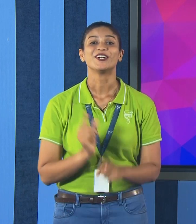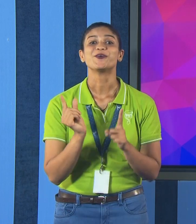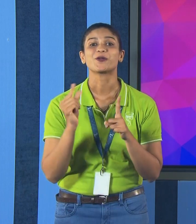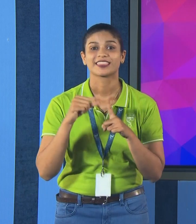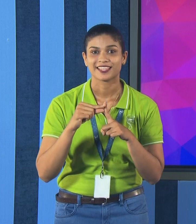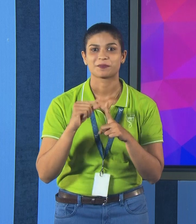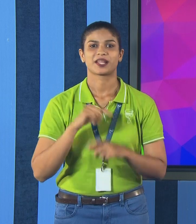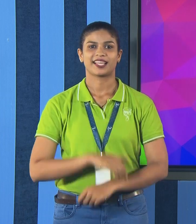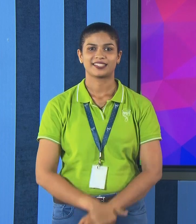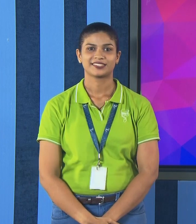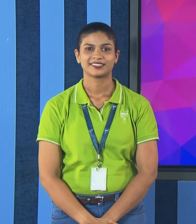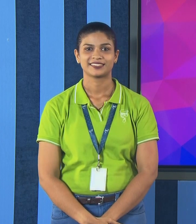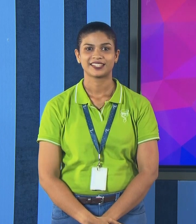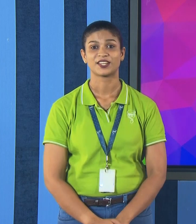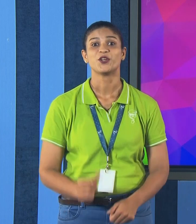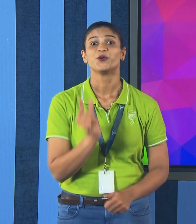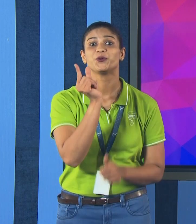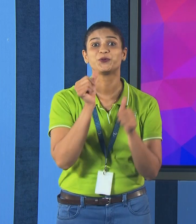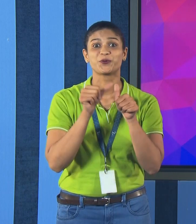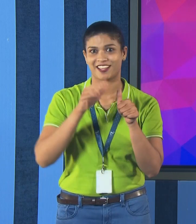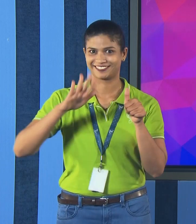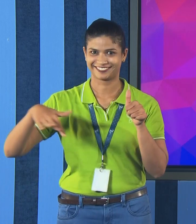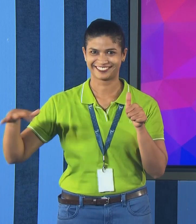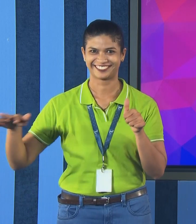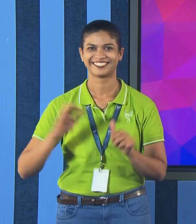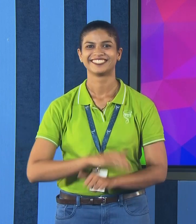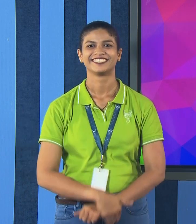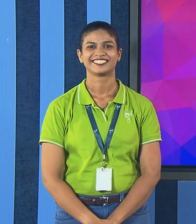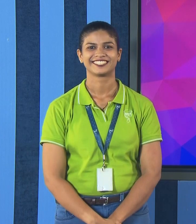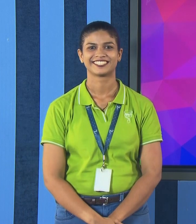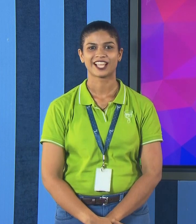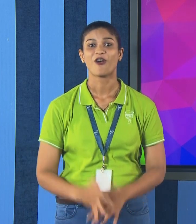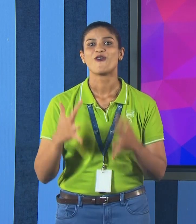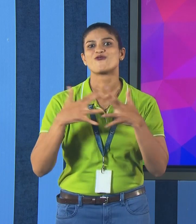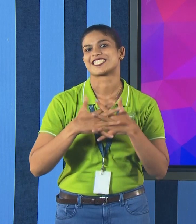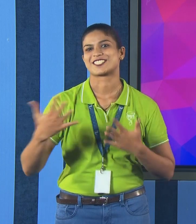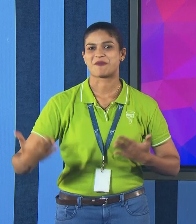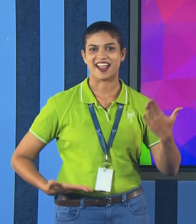Uttar Pradesh, Uttarakhand, West Bengal.